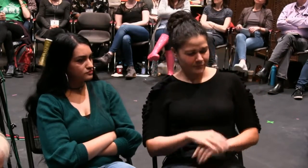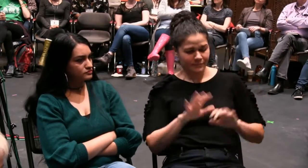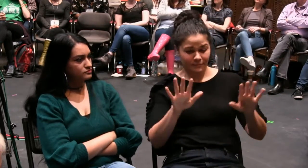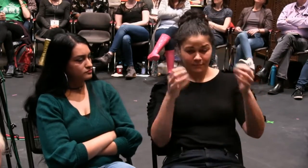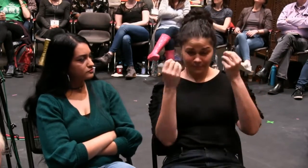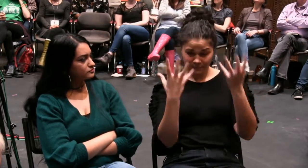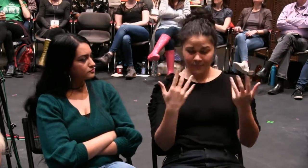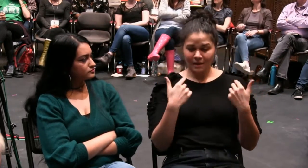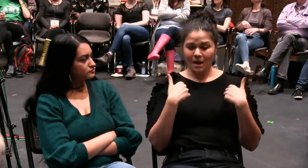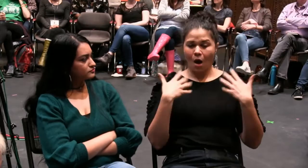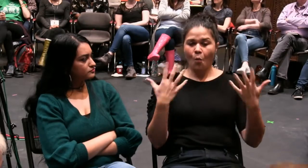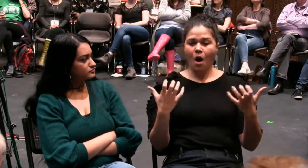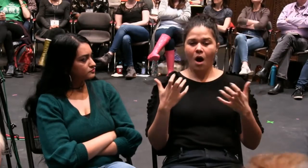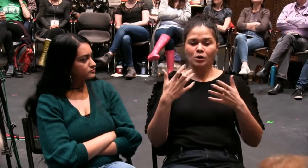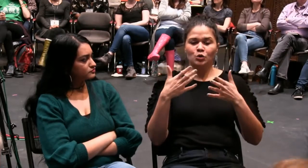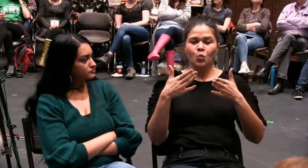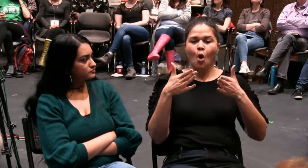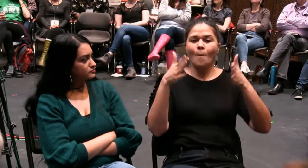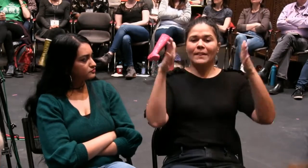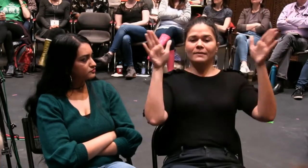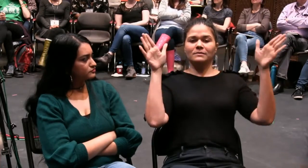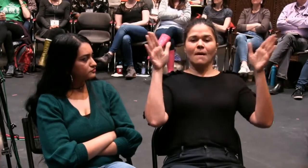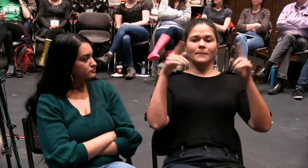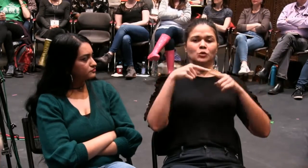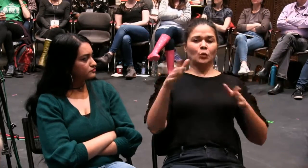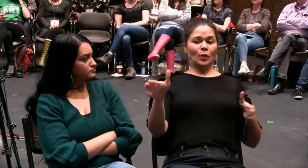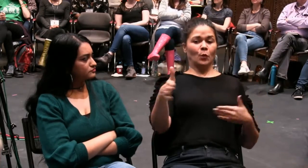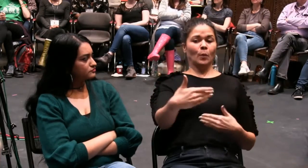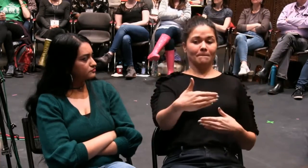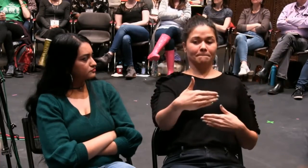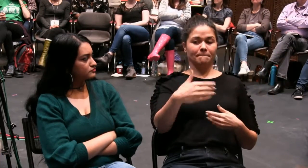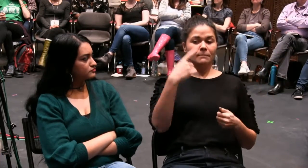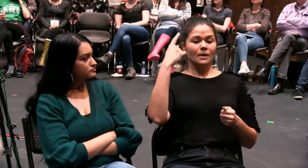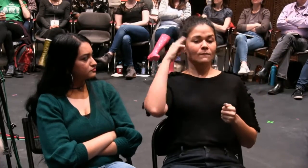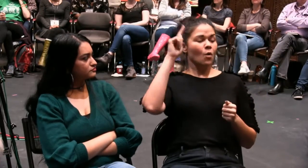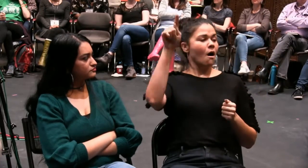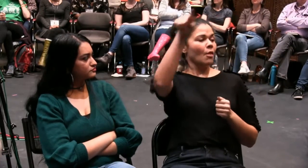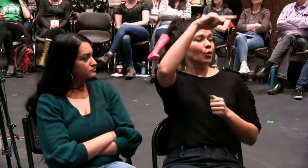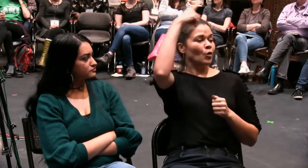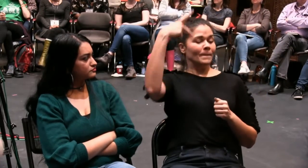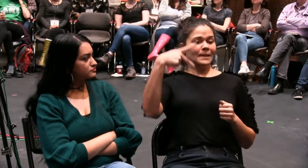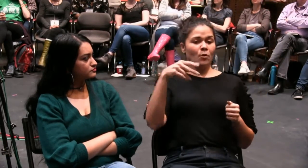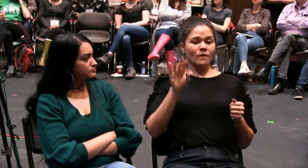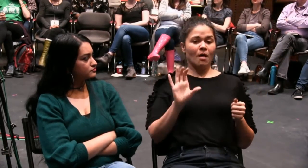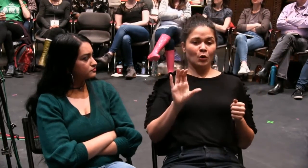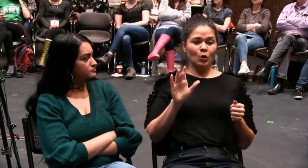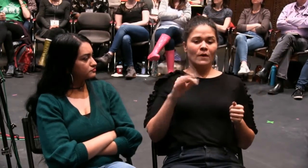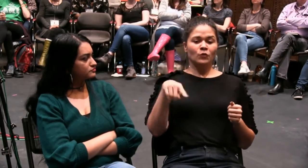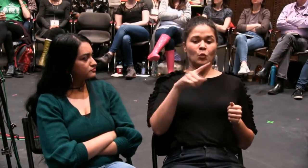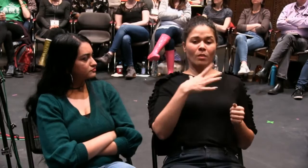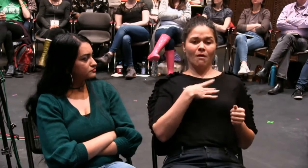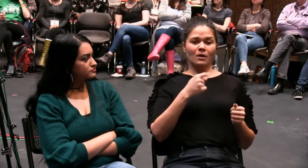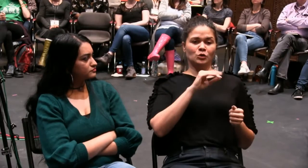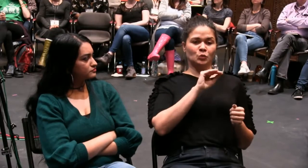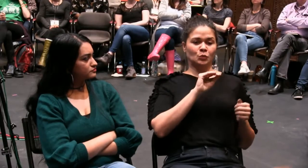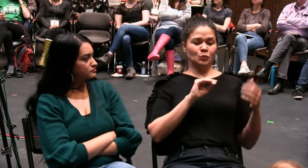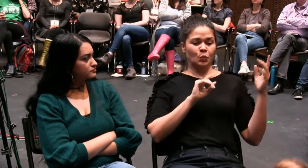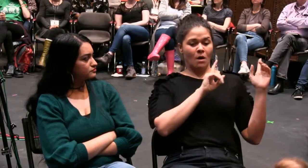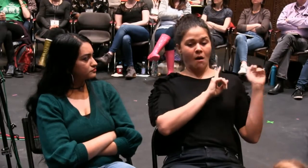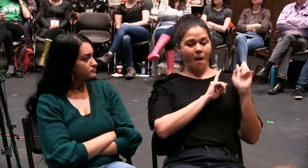Fractured spaces isolate people. We are not alone. So we need to elevate and open ourselves up to these other identities, specifically in this